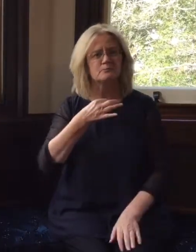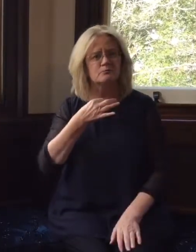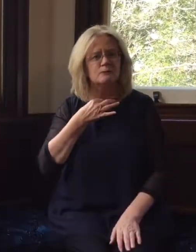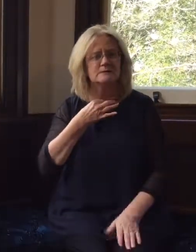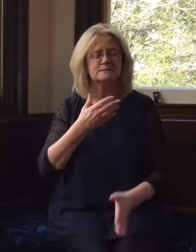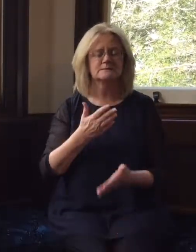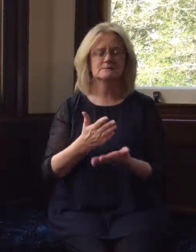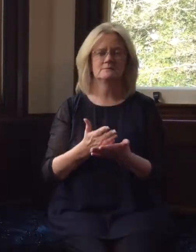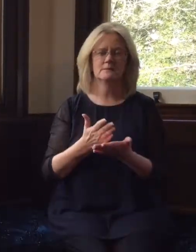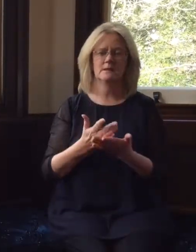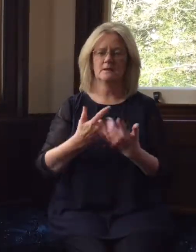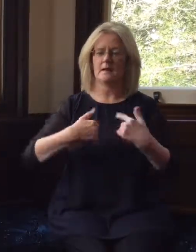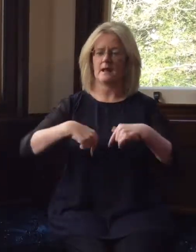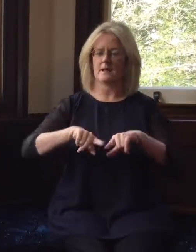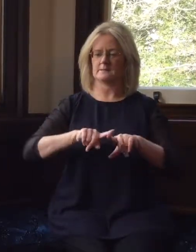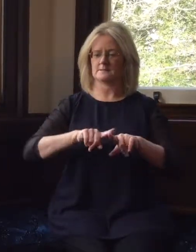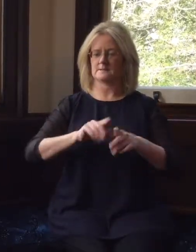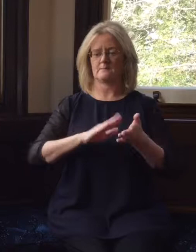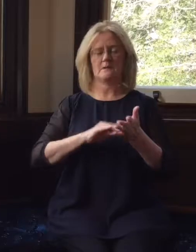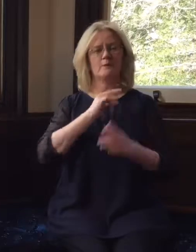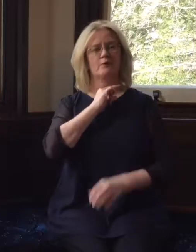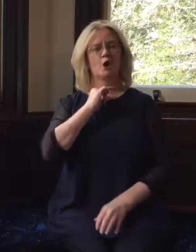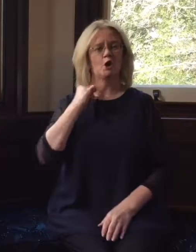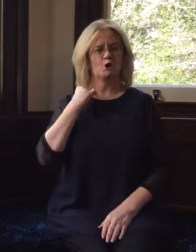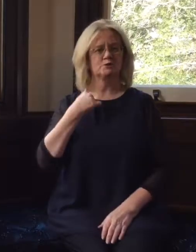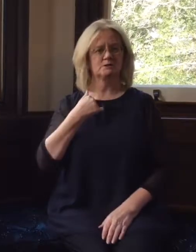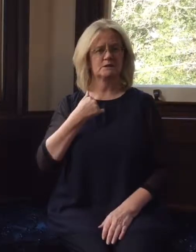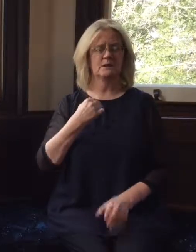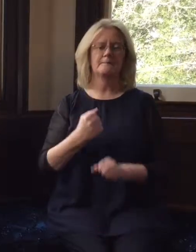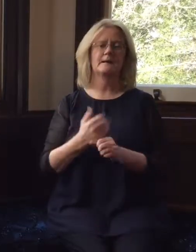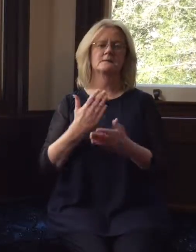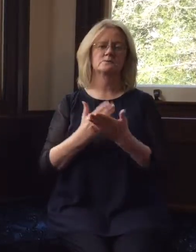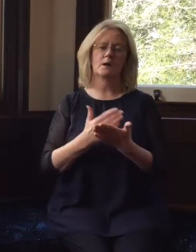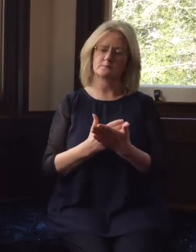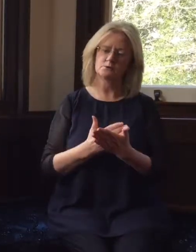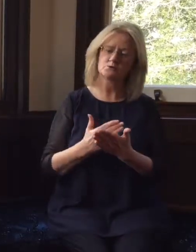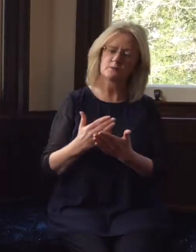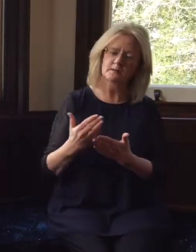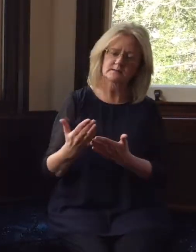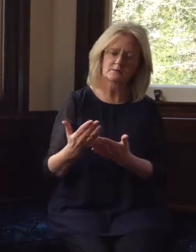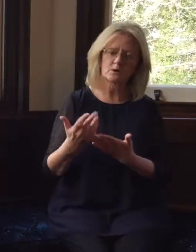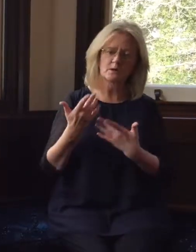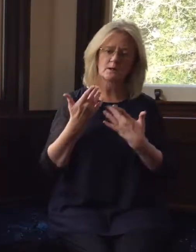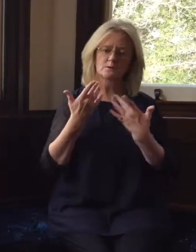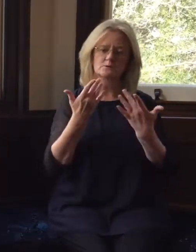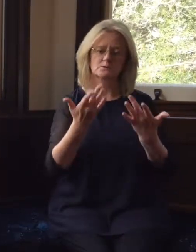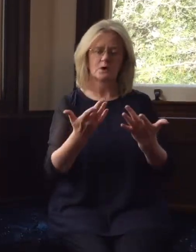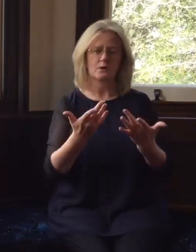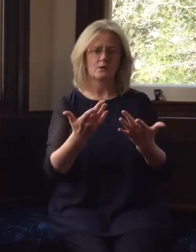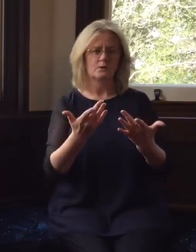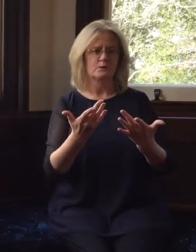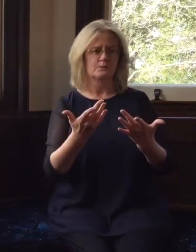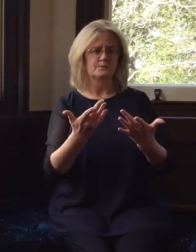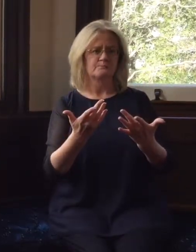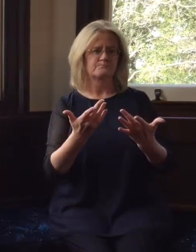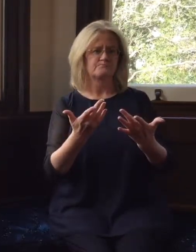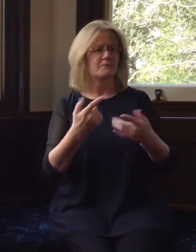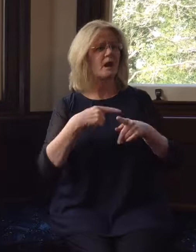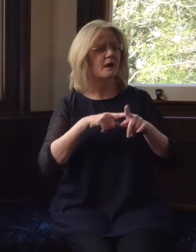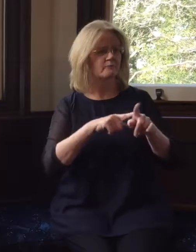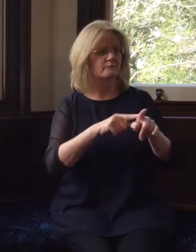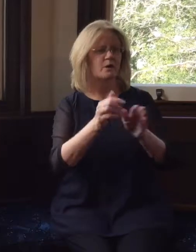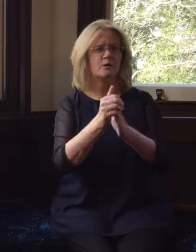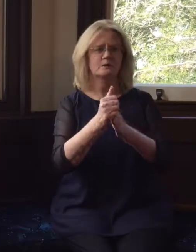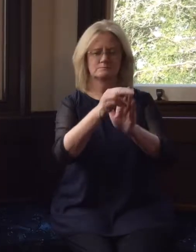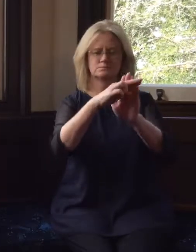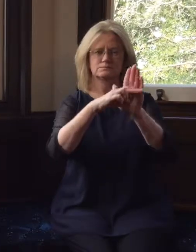As members of the clergy, we have to always maintain our transparency and follow the guidelines that the church